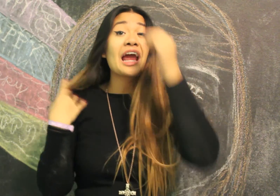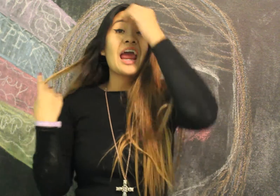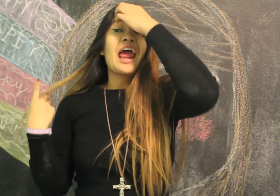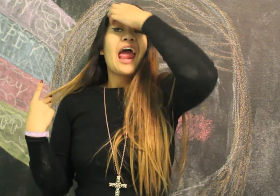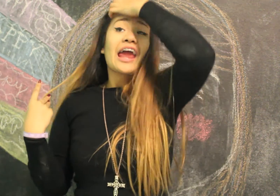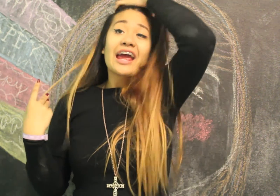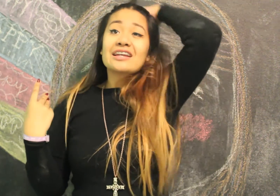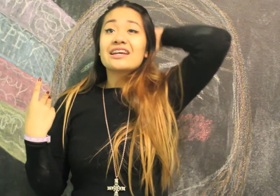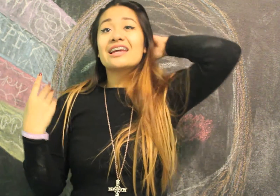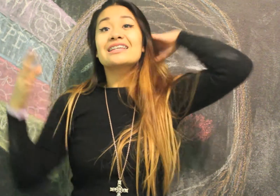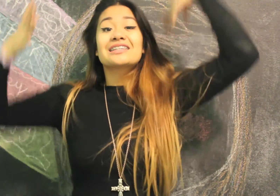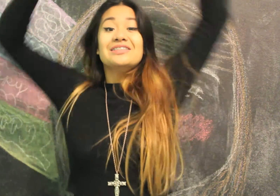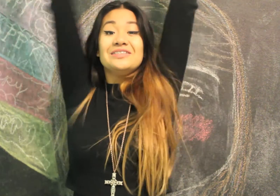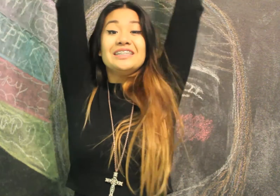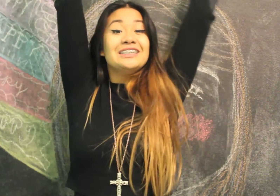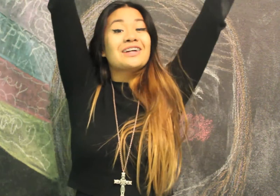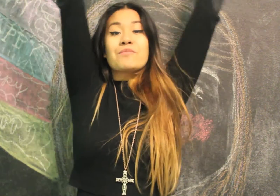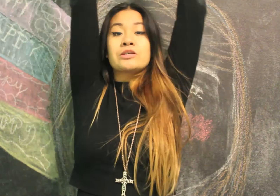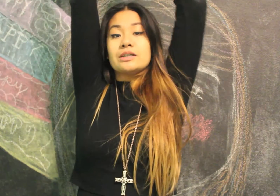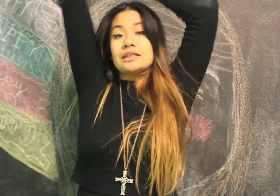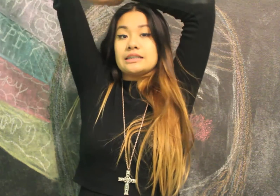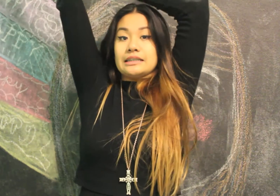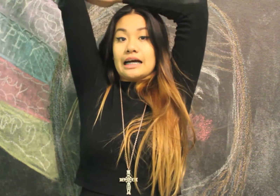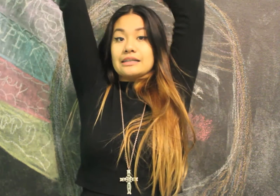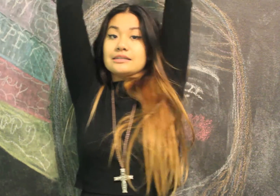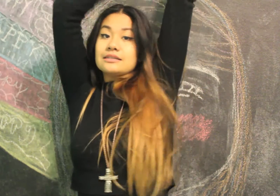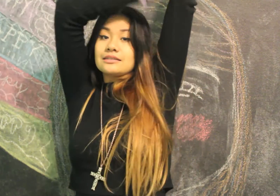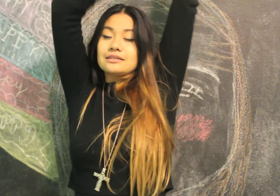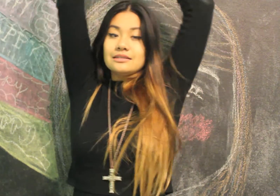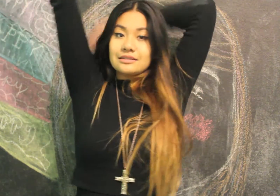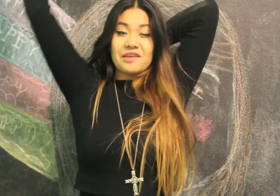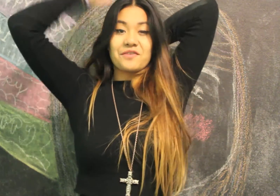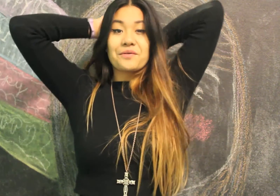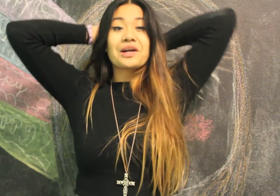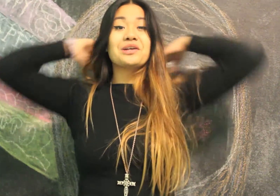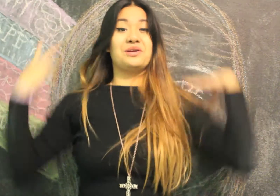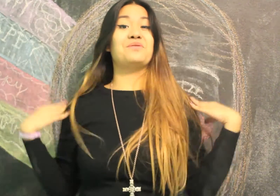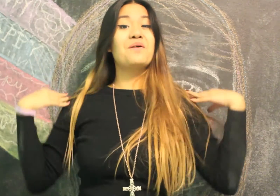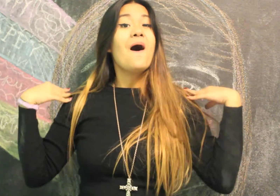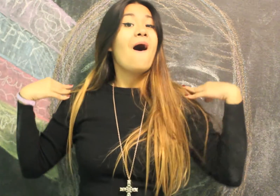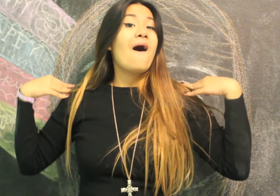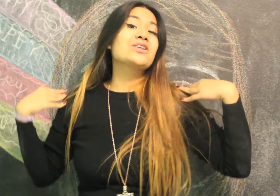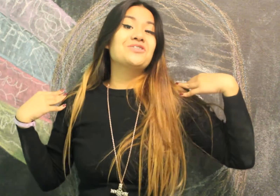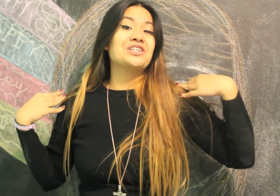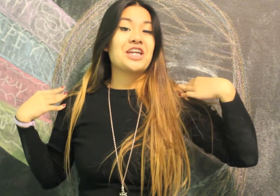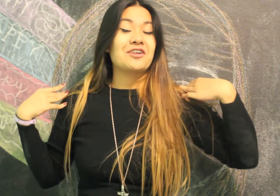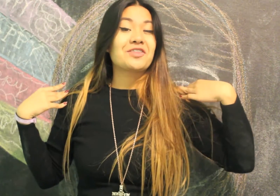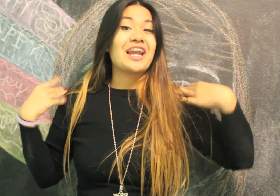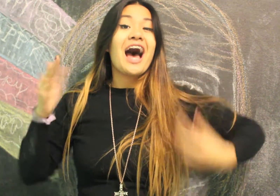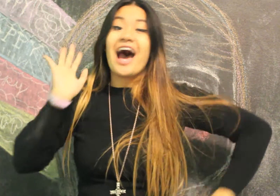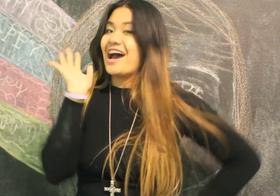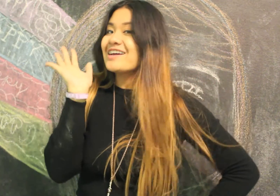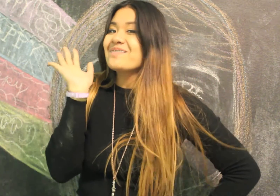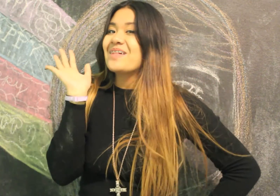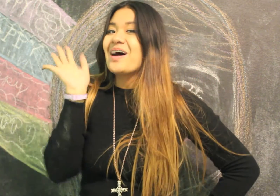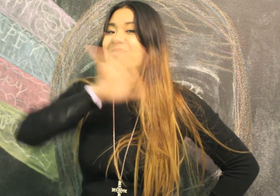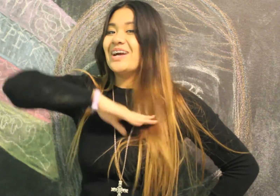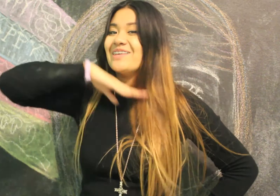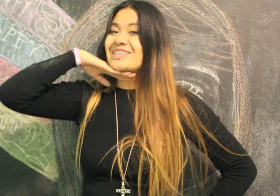And it is the new year of 2016 guys If you are new onto this channel then hi, my name is